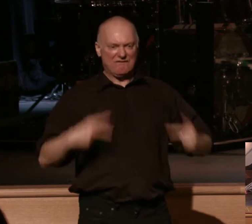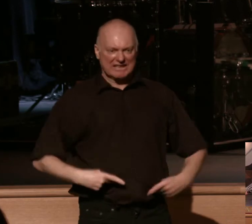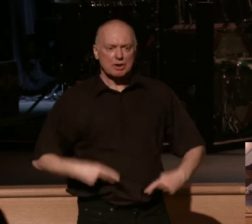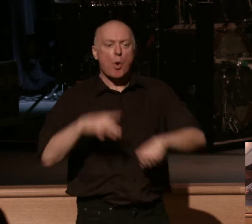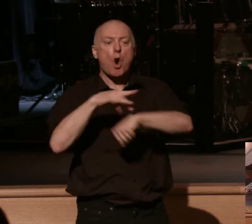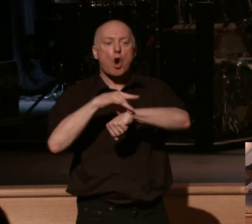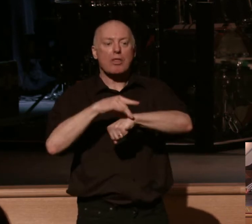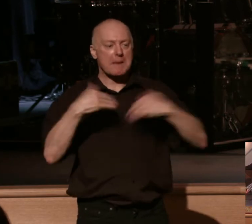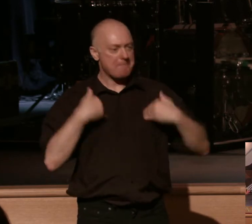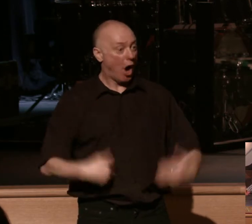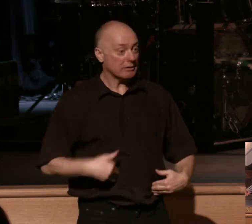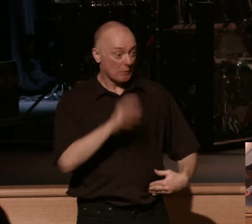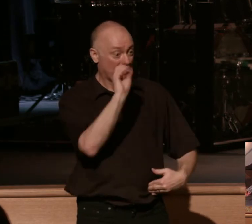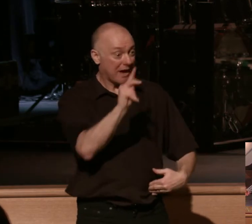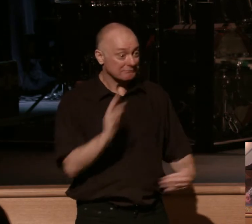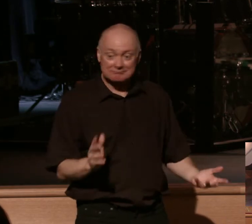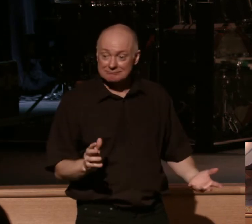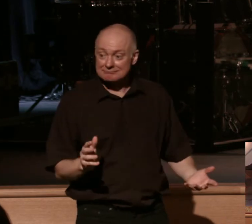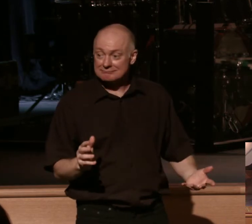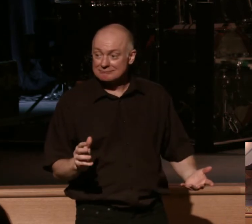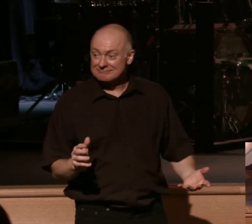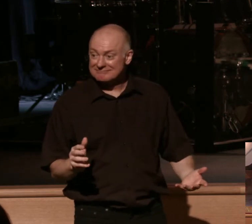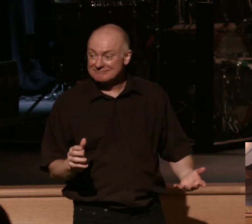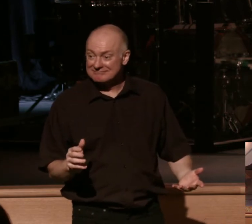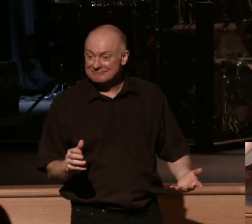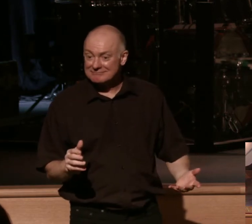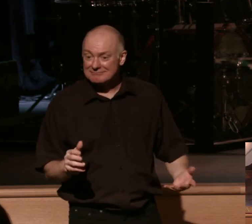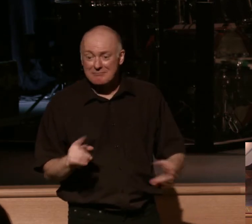earthly body. Okay? But it's a tent.